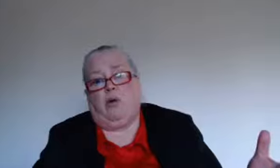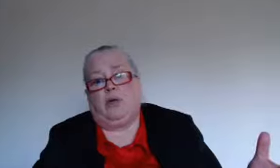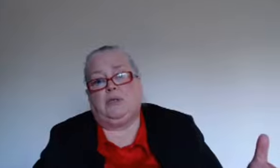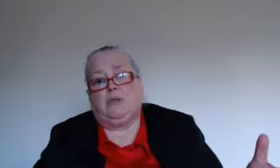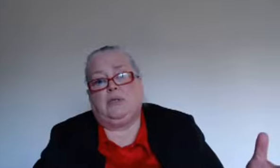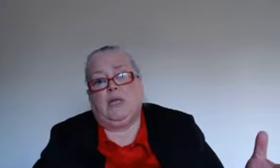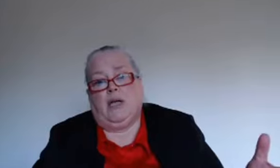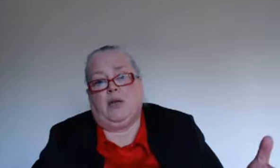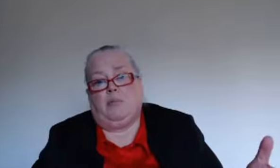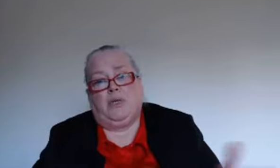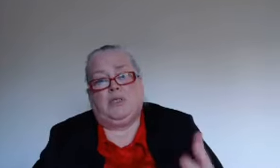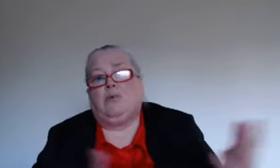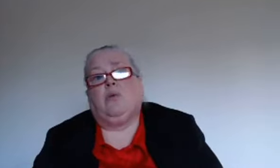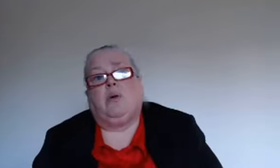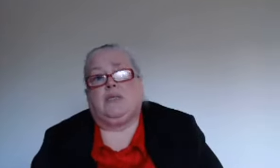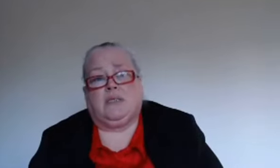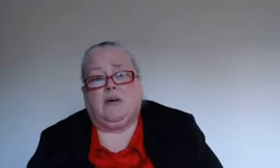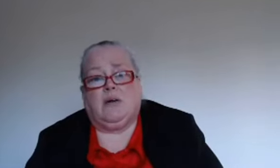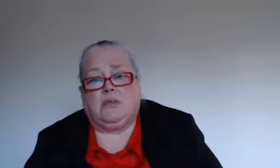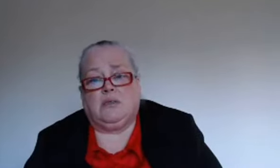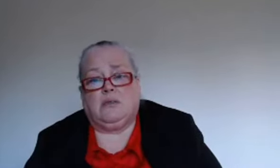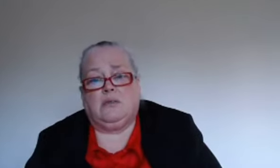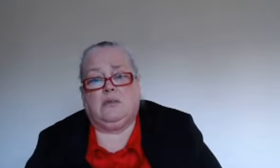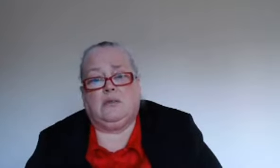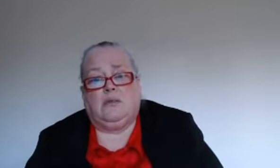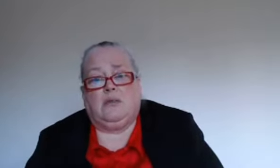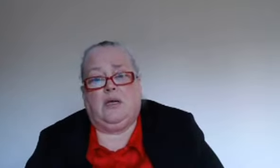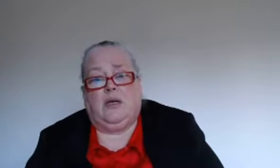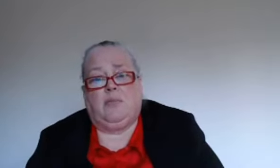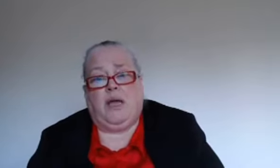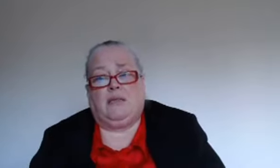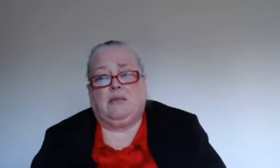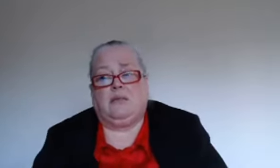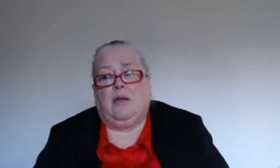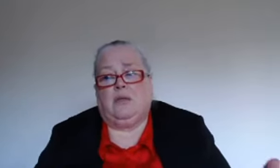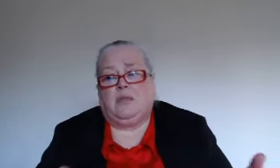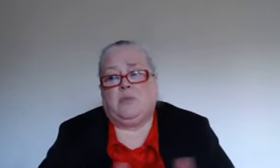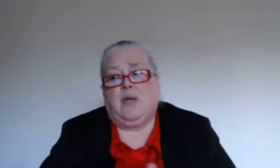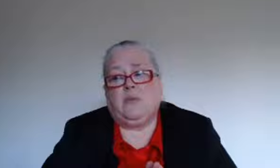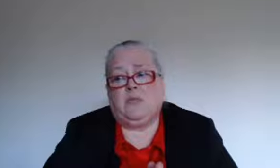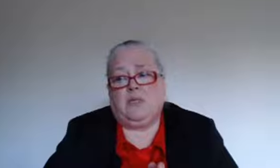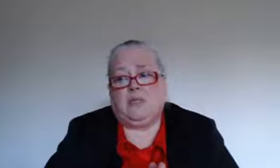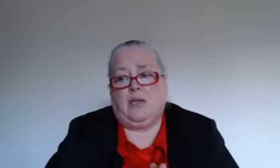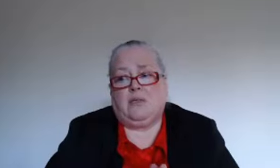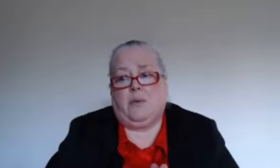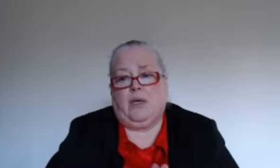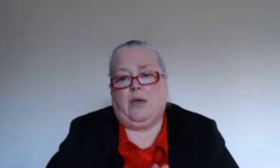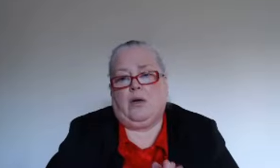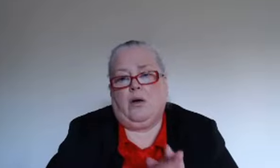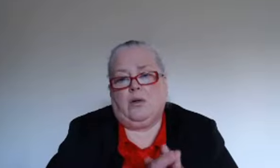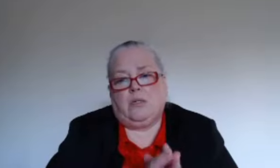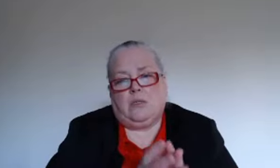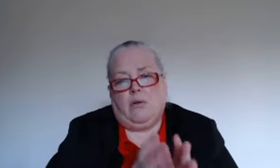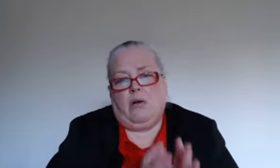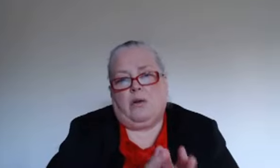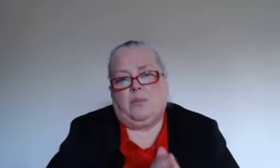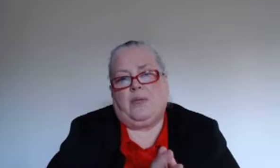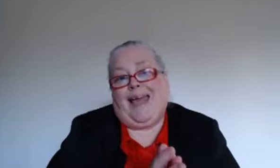and but you don't know where to start and sometimes in this case we can get cut so caught up in the